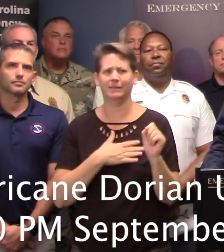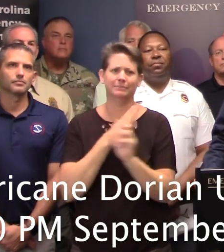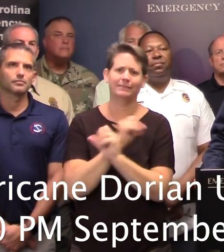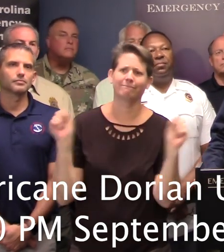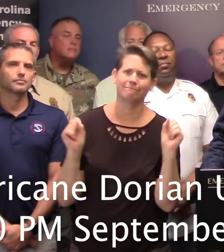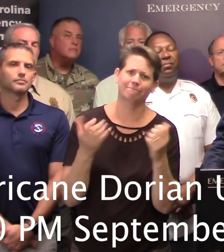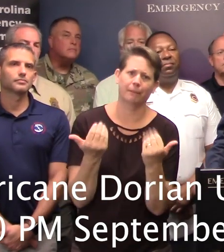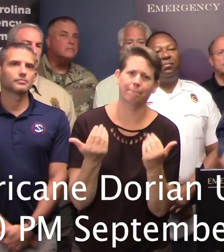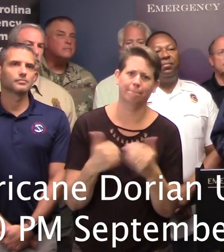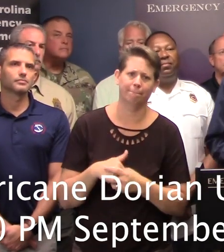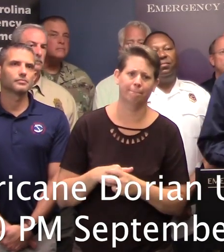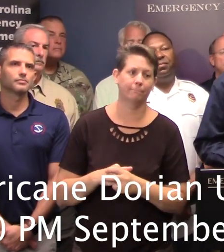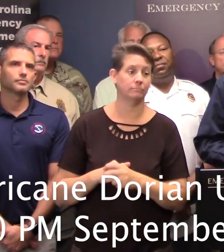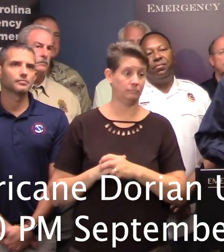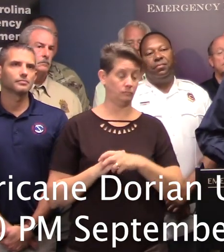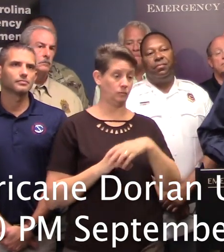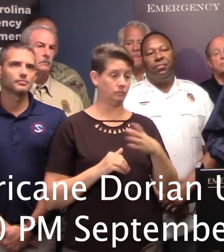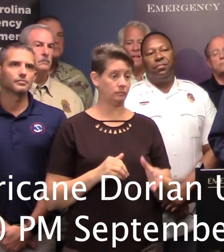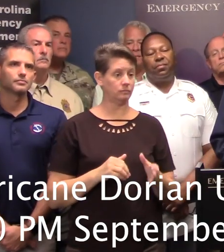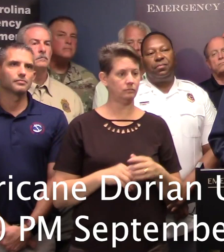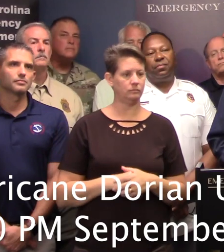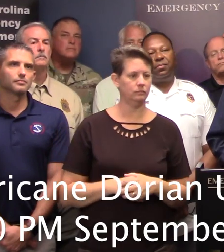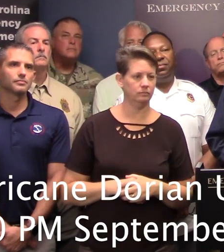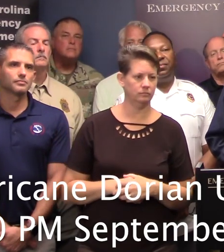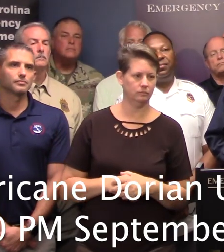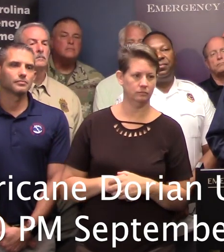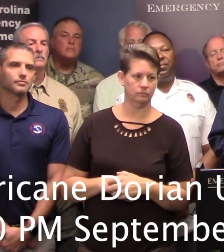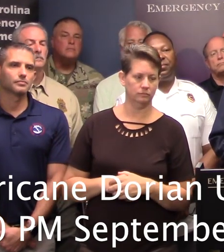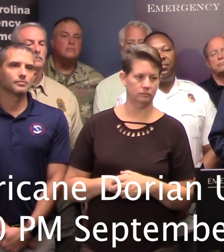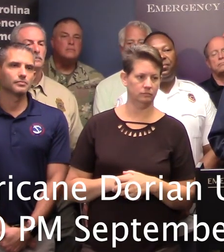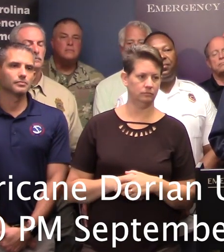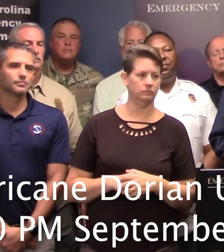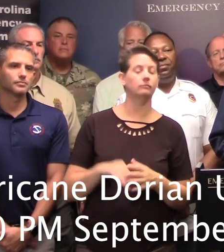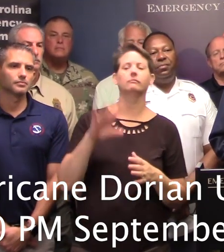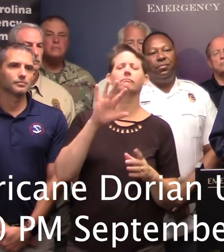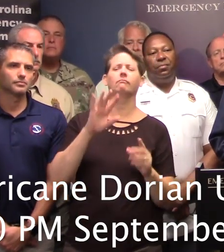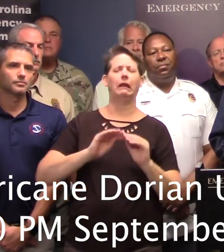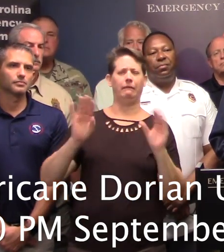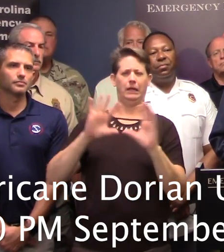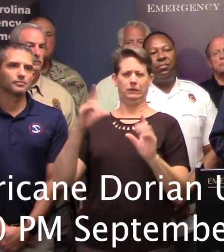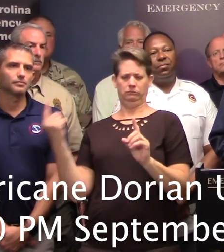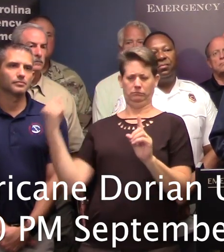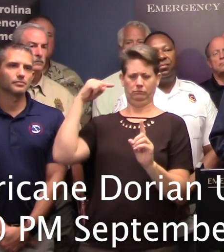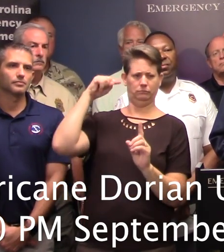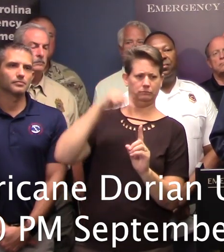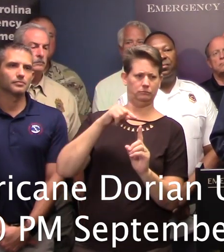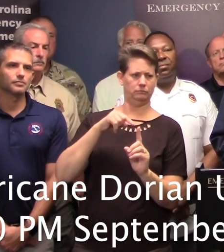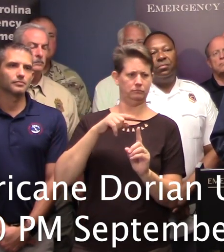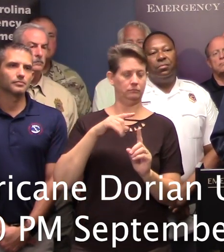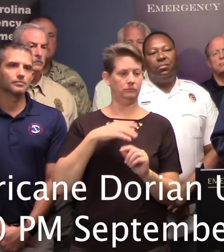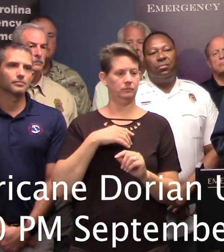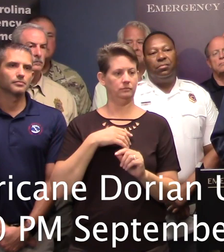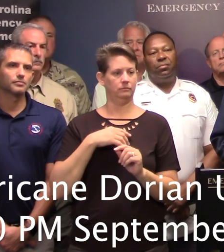And just to be certain, and to circle back to an earlier question, you have no doubts that you